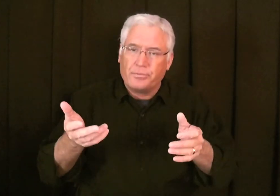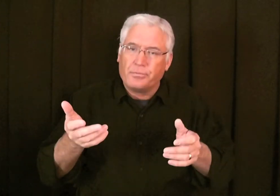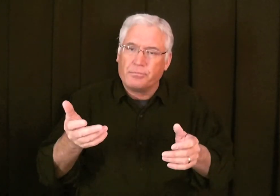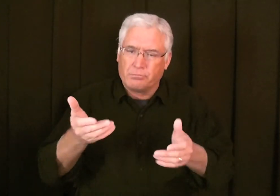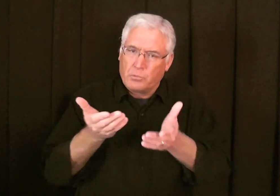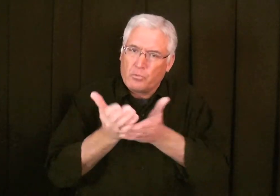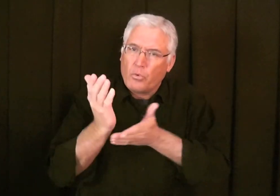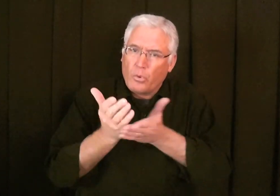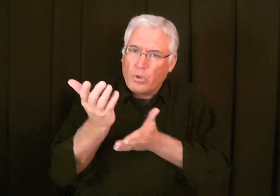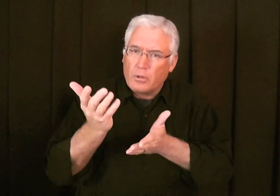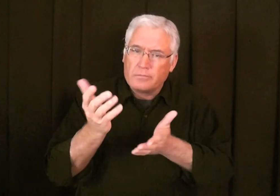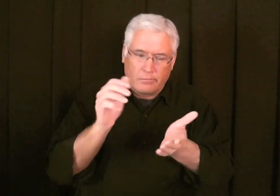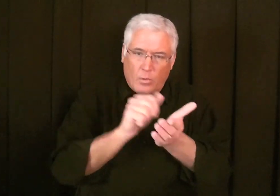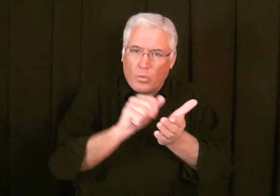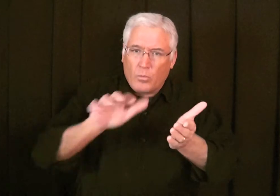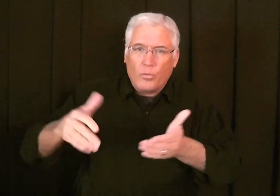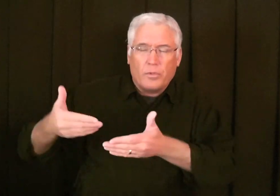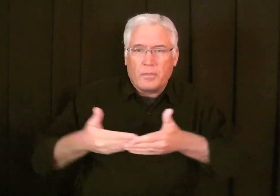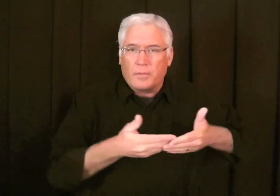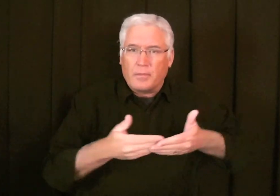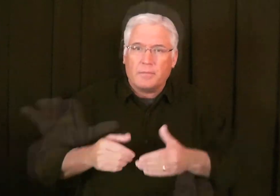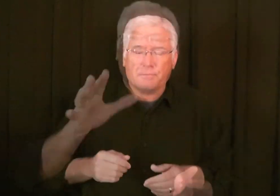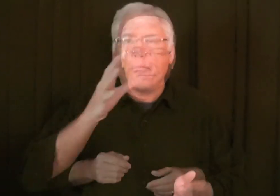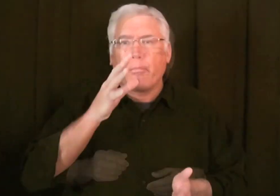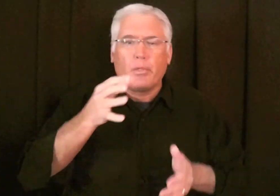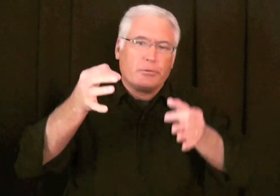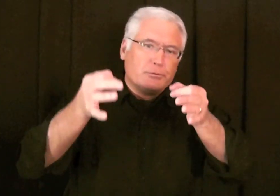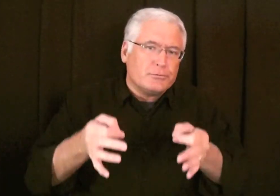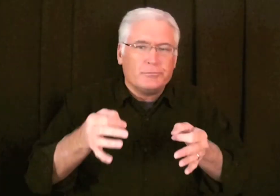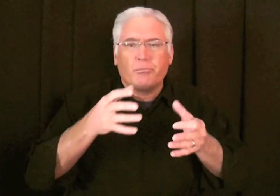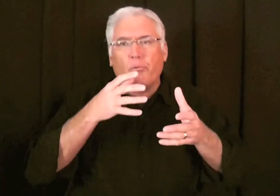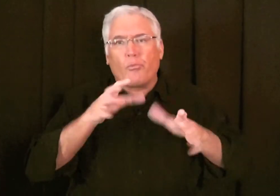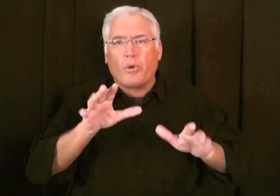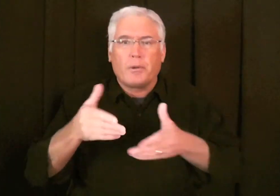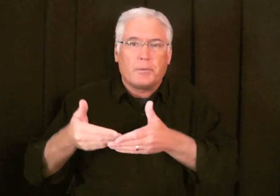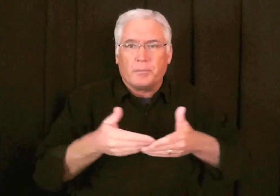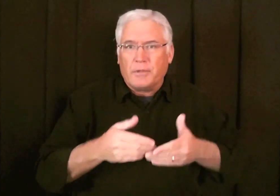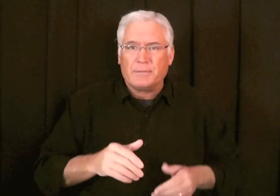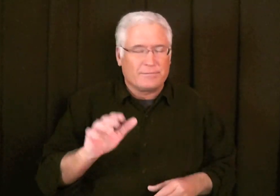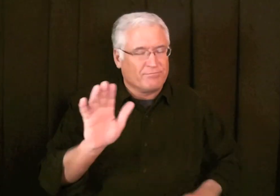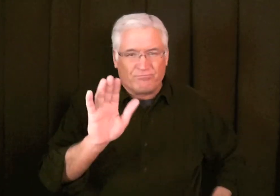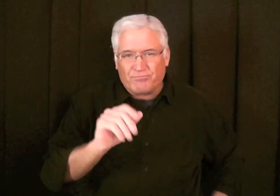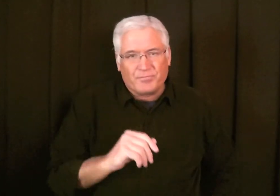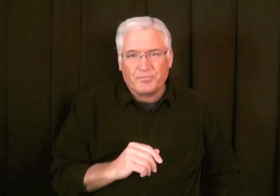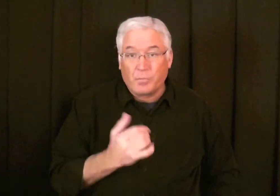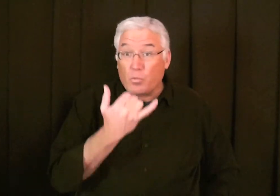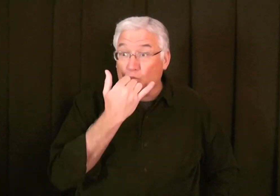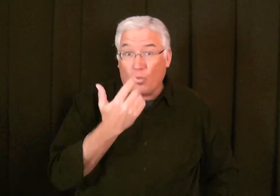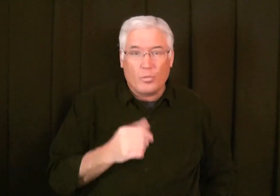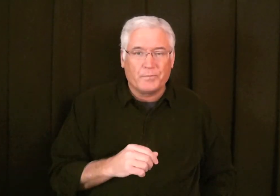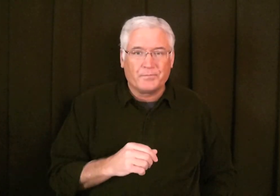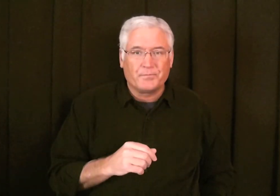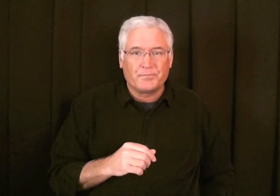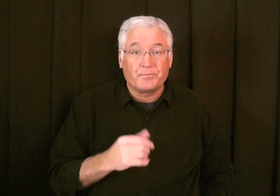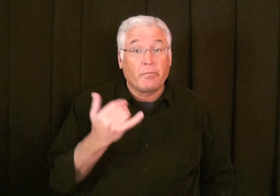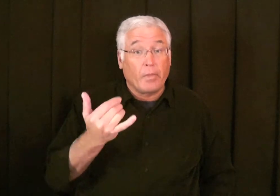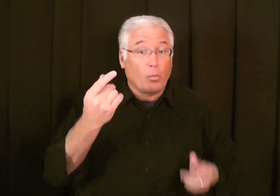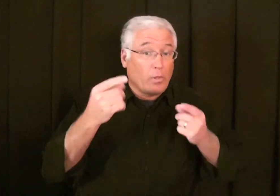it's not anymore. People decided that it was okay to have an abortion. A mother just decided they didn't want to have their baby and get rid of it. It's